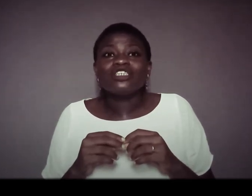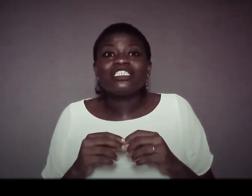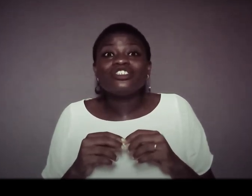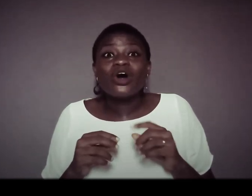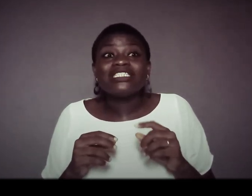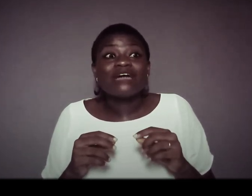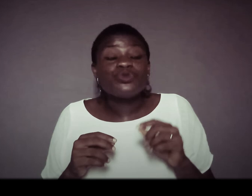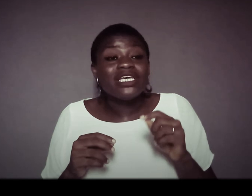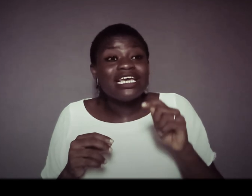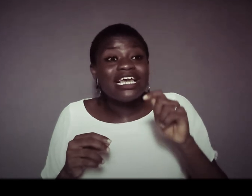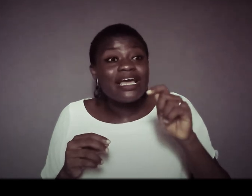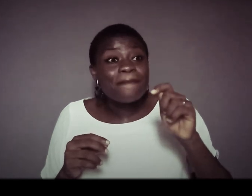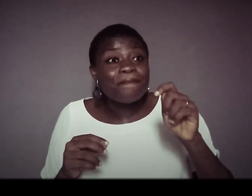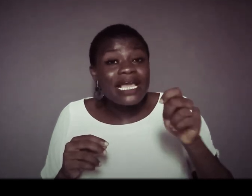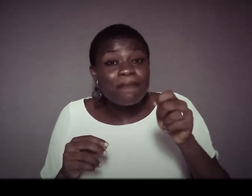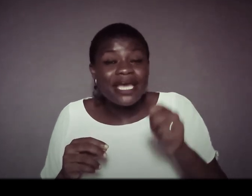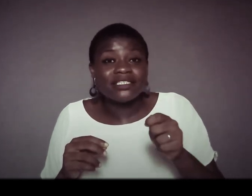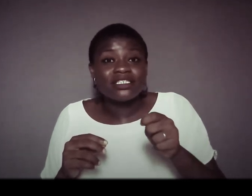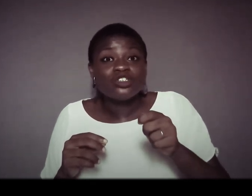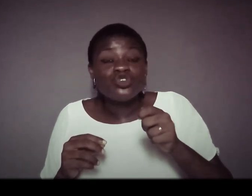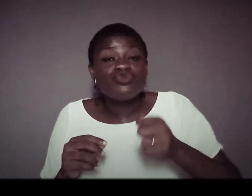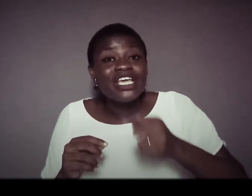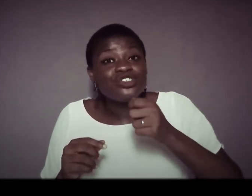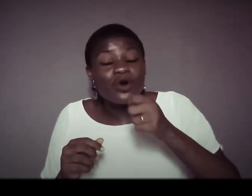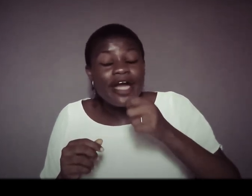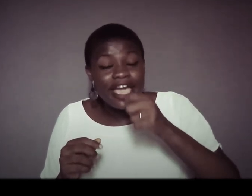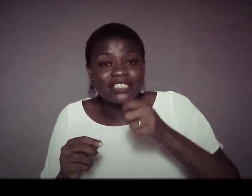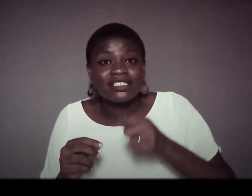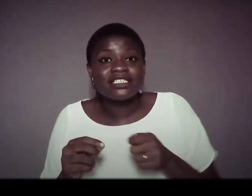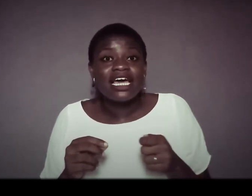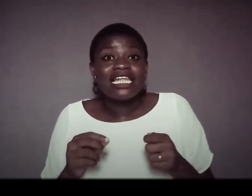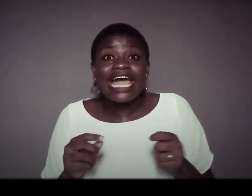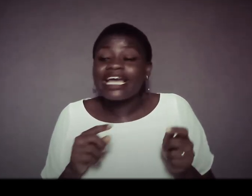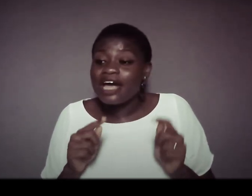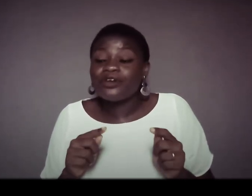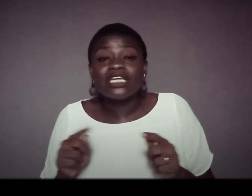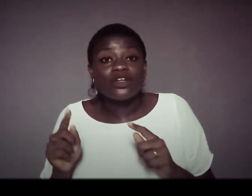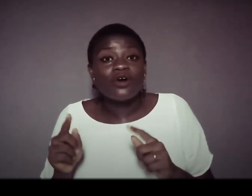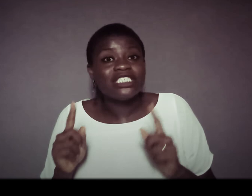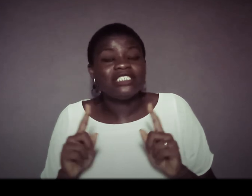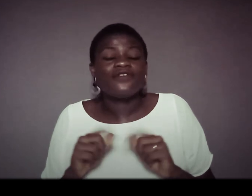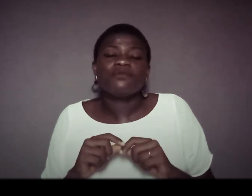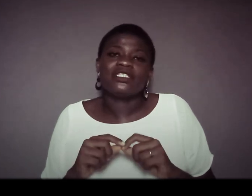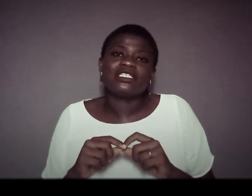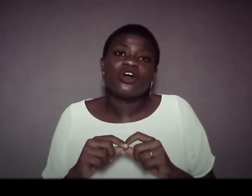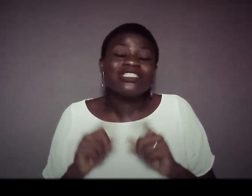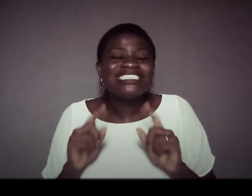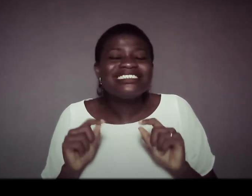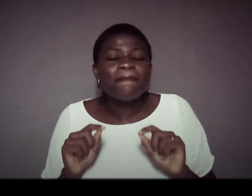it's god that we make men to raise your hands like aaron and ho did for moses until the